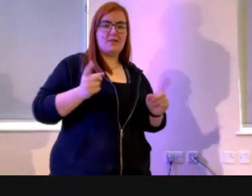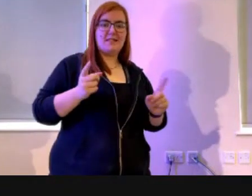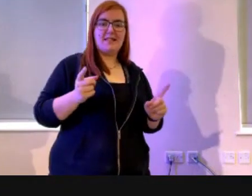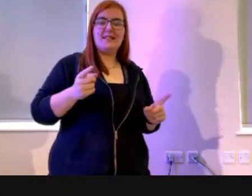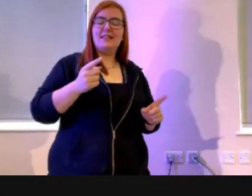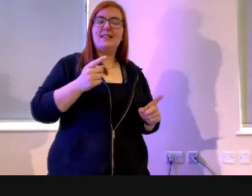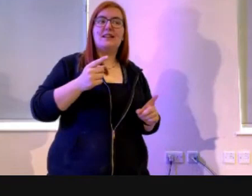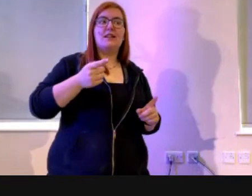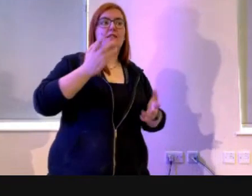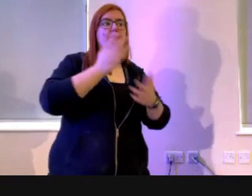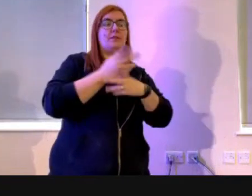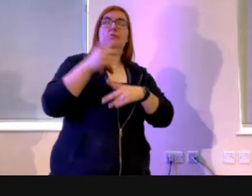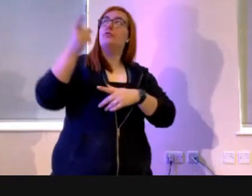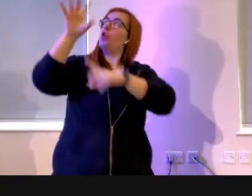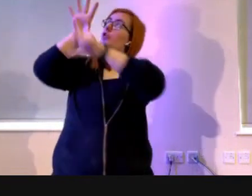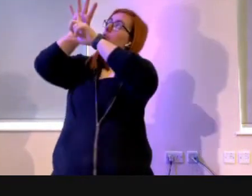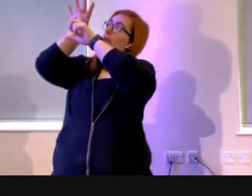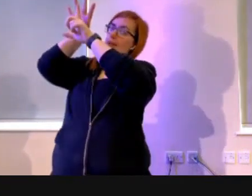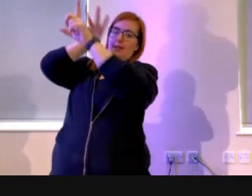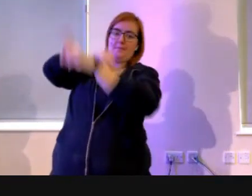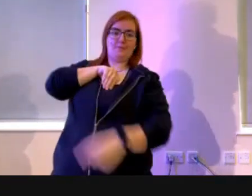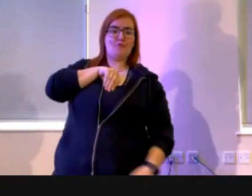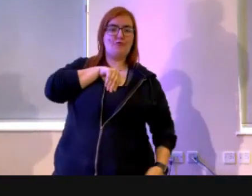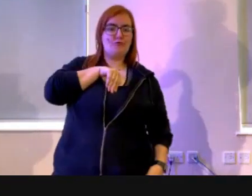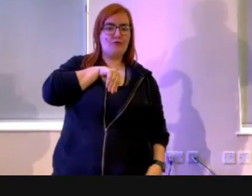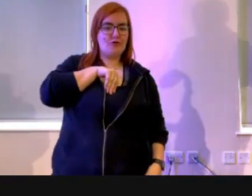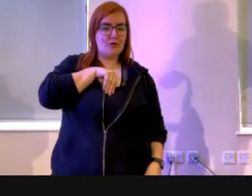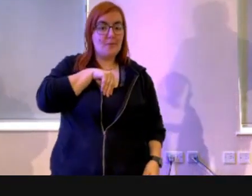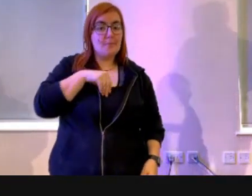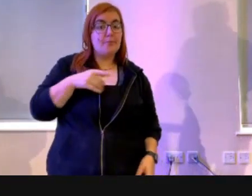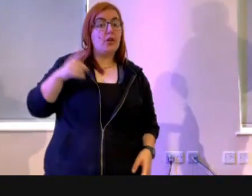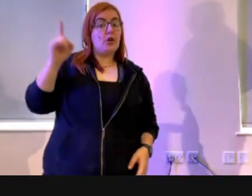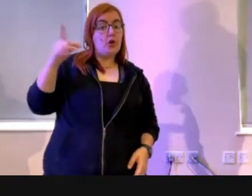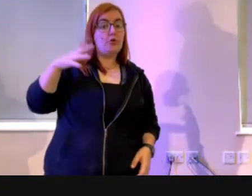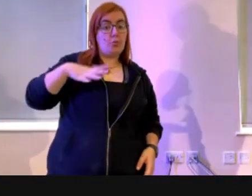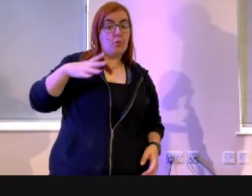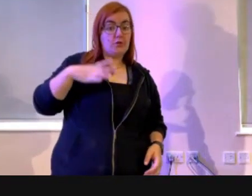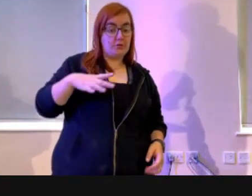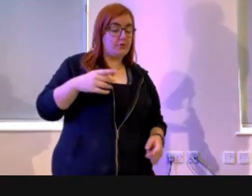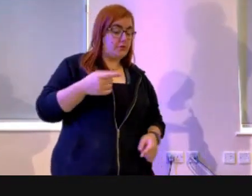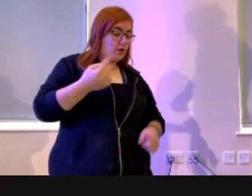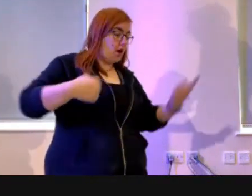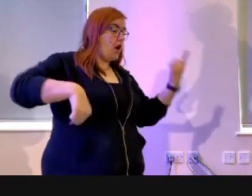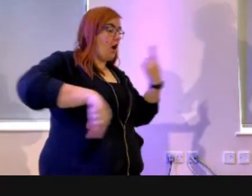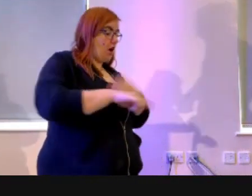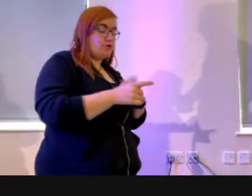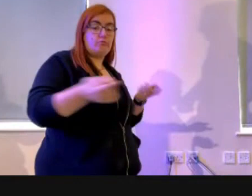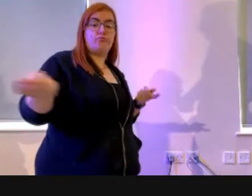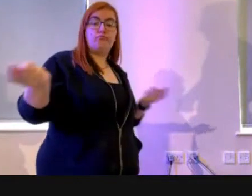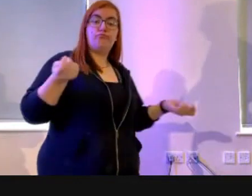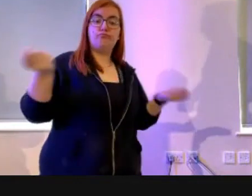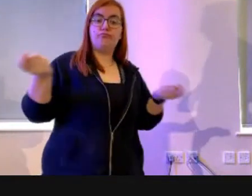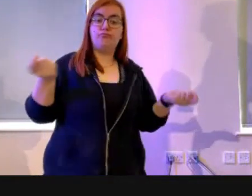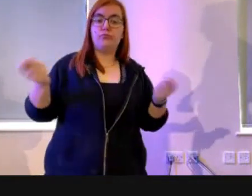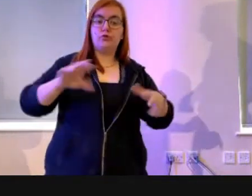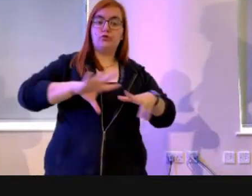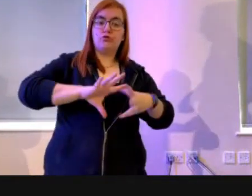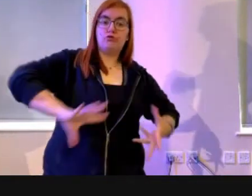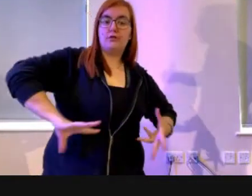To be in the image of God. And God wanted humanity to rule over creation. To